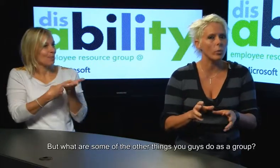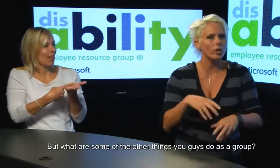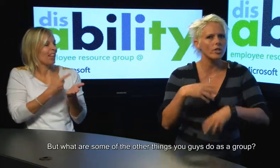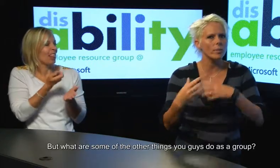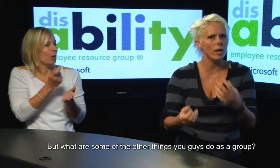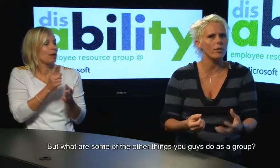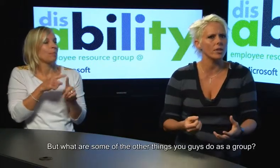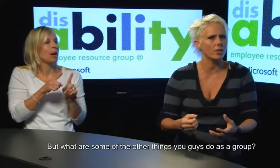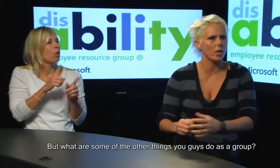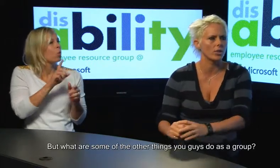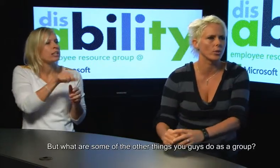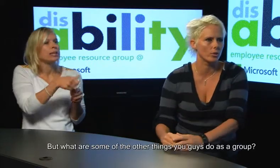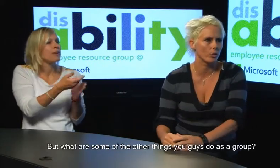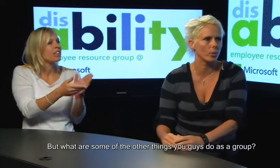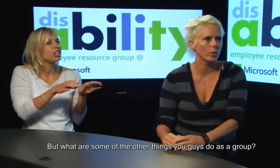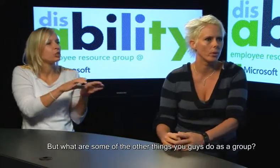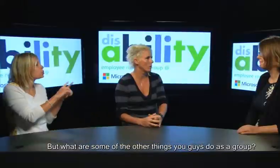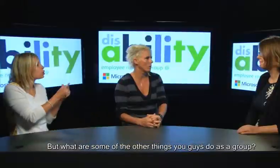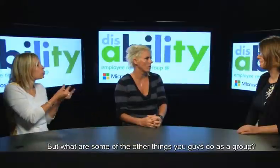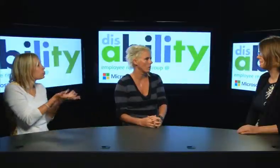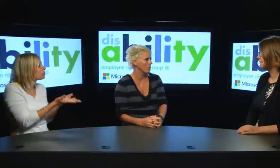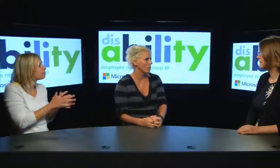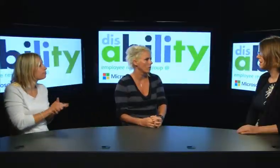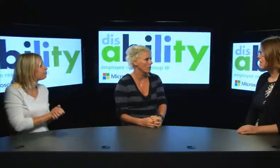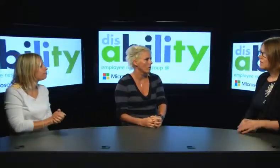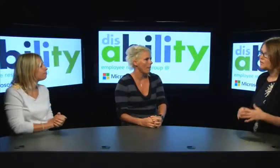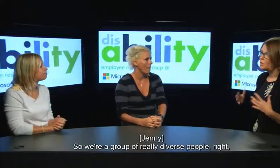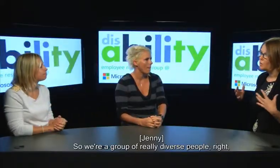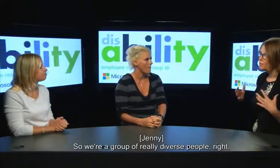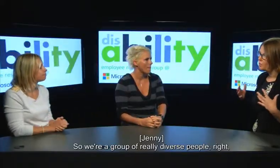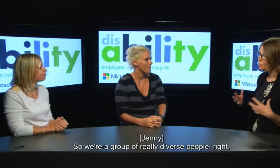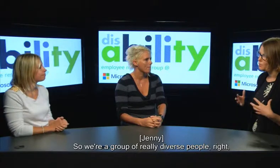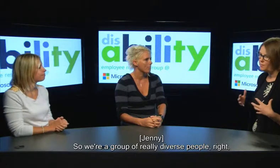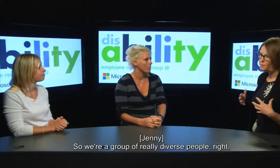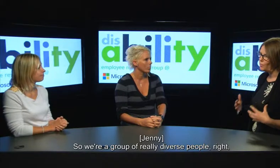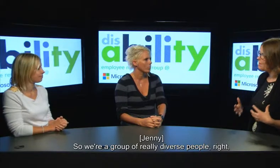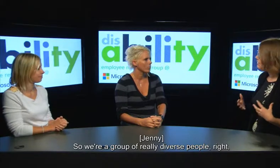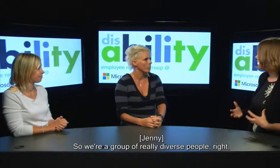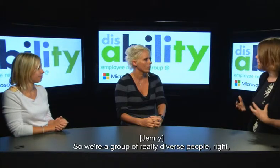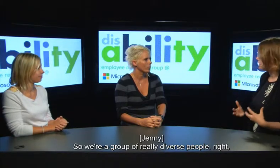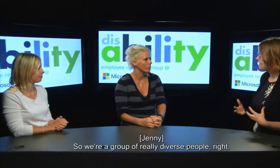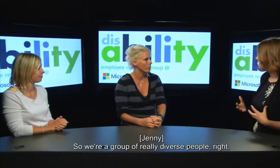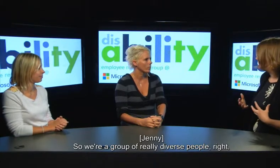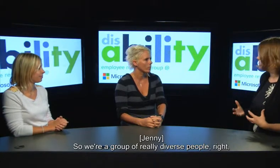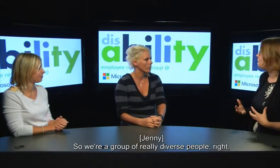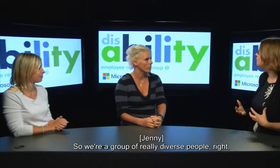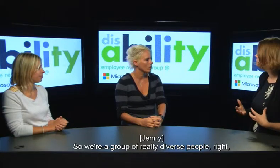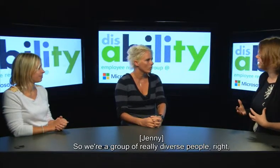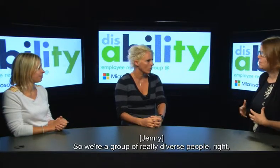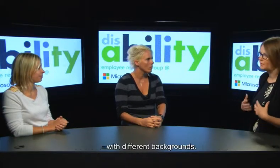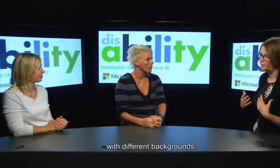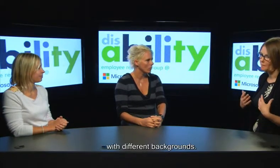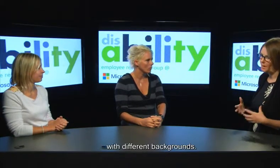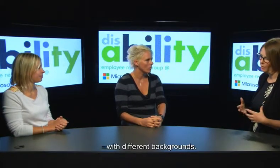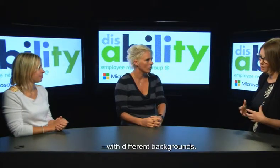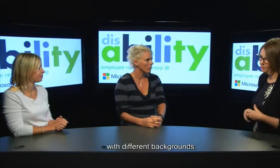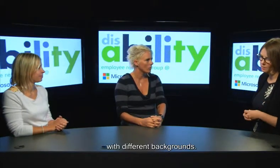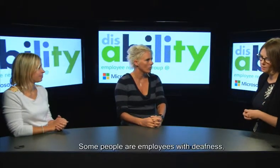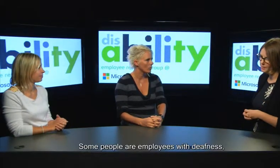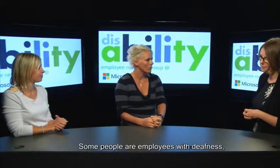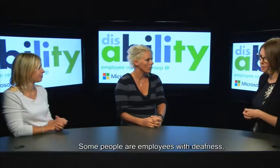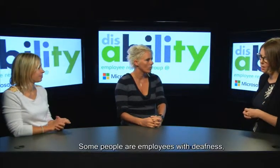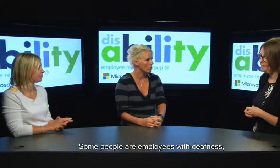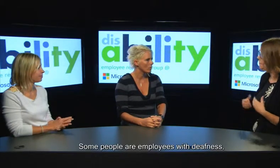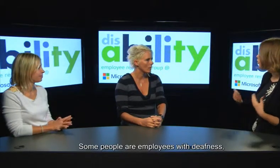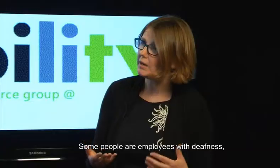that in a minute but what are some of the other things you guys do as a group so we're a group of really diverse people right with different backgrounds